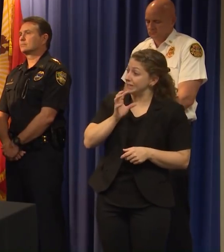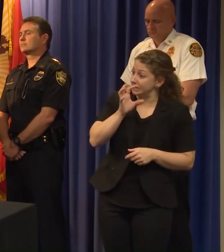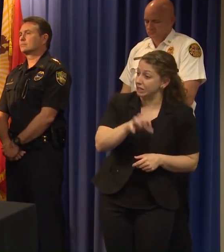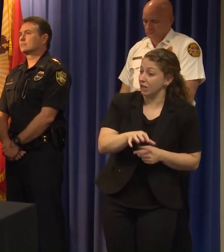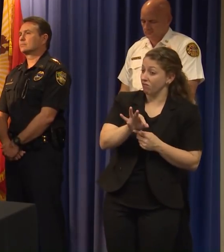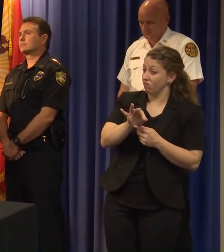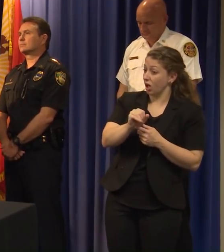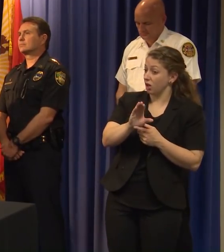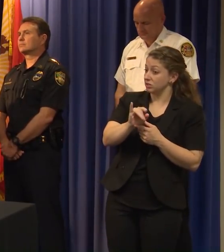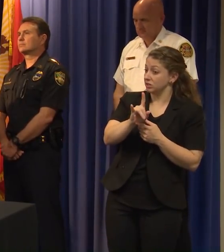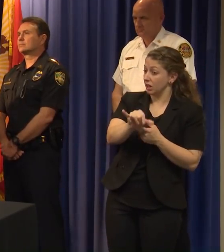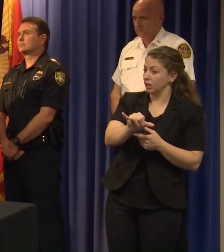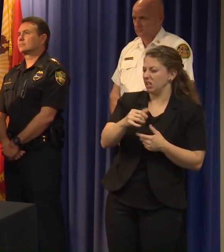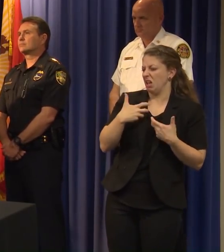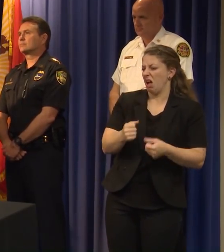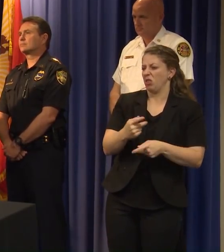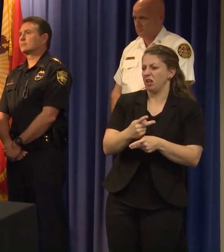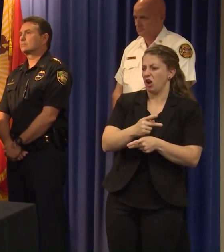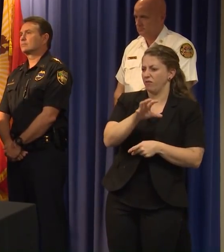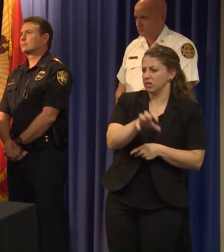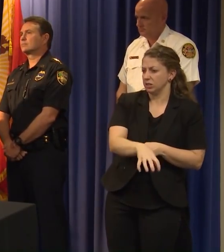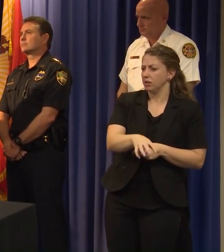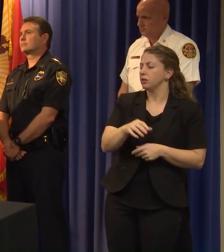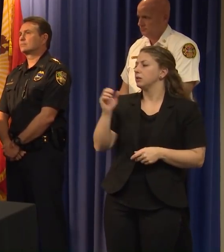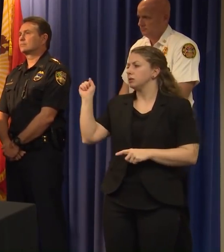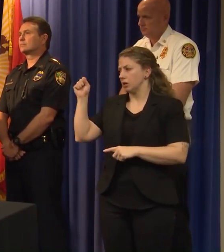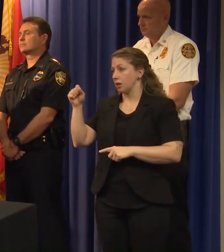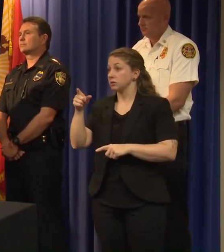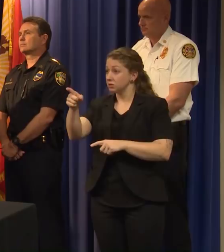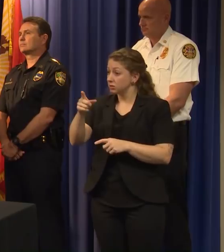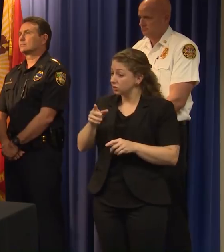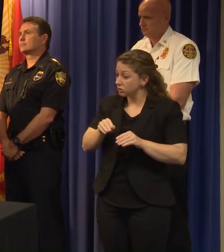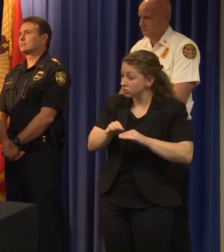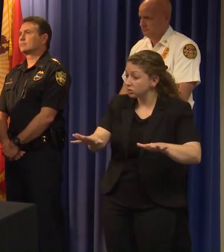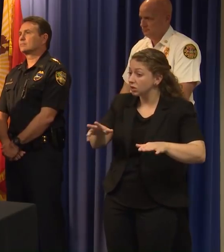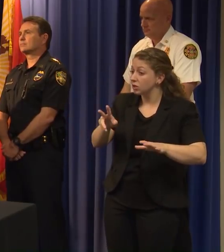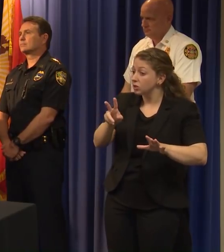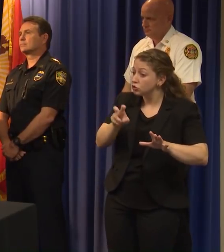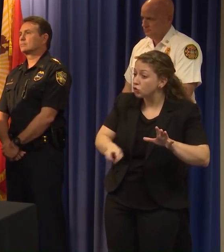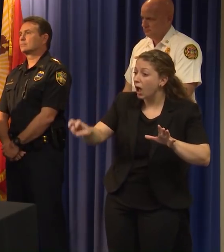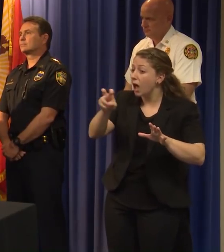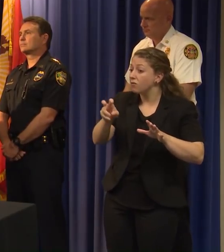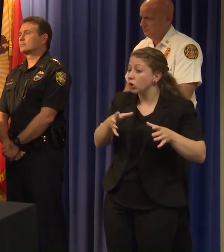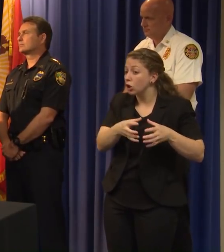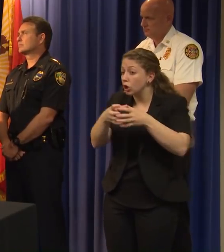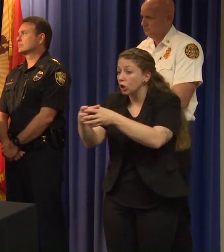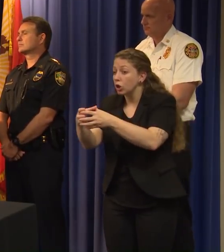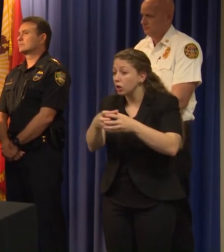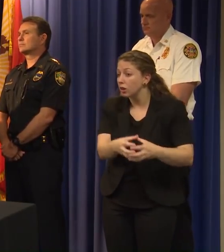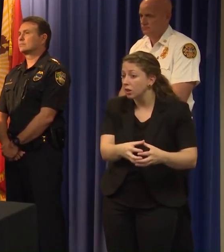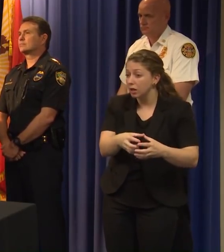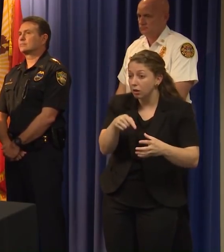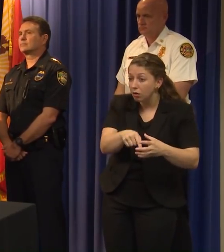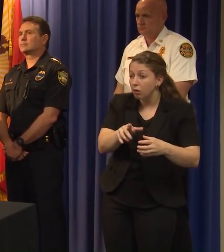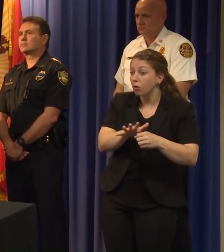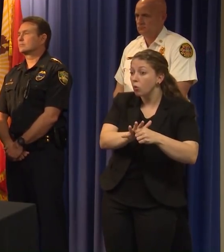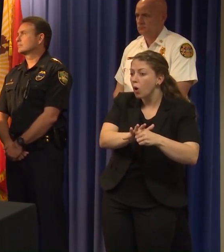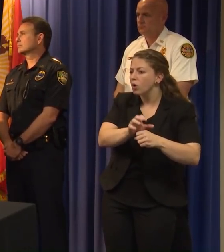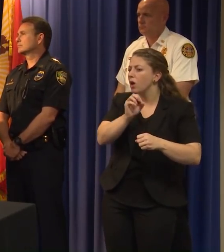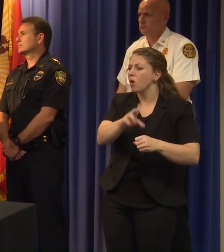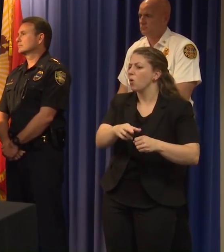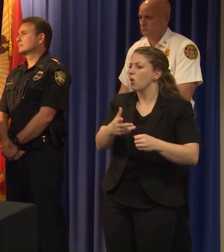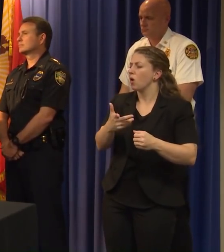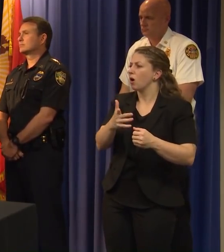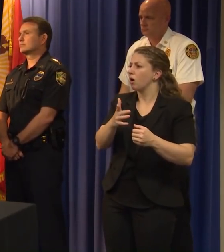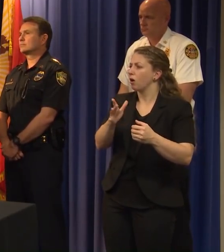Correct. And is it being transmitted newly or did they all travel one area or how does that happen? We don't have details. Department of Health.